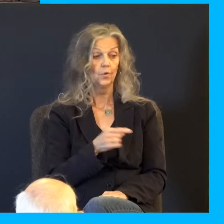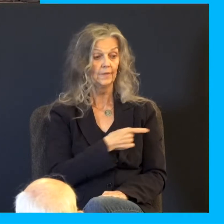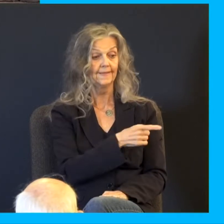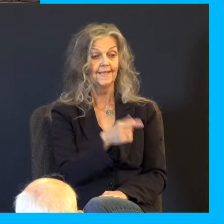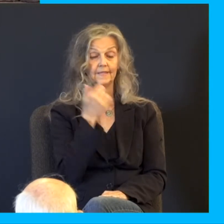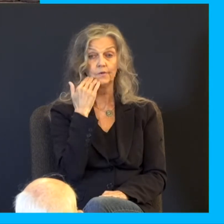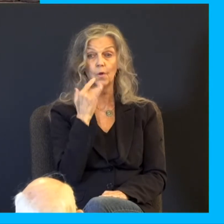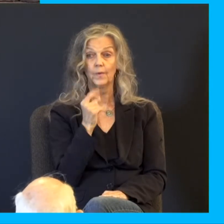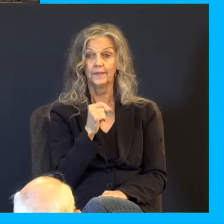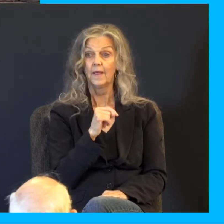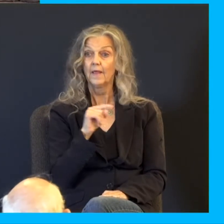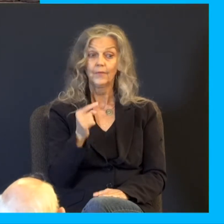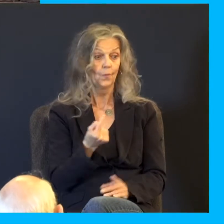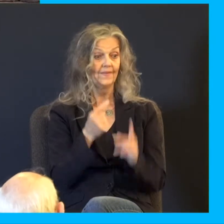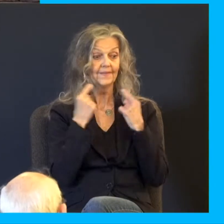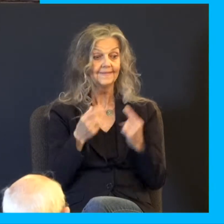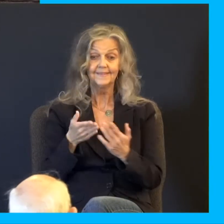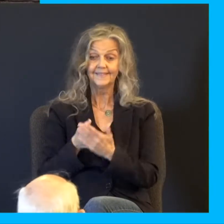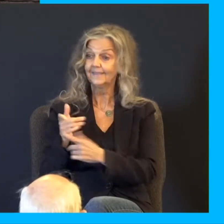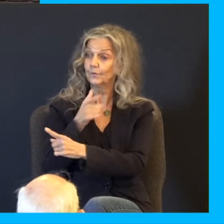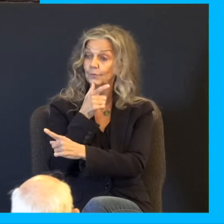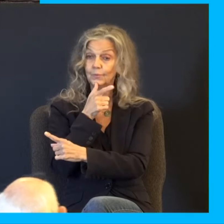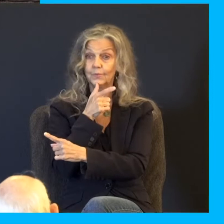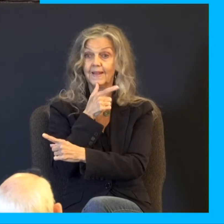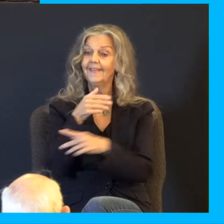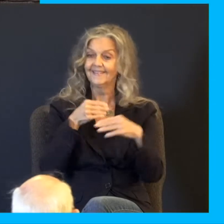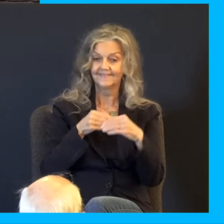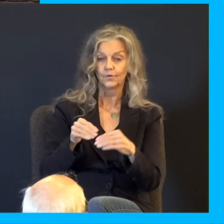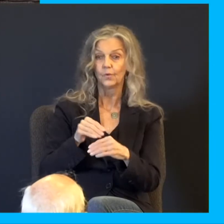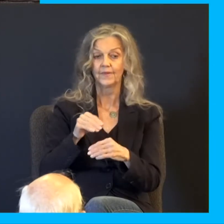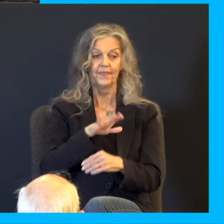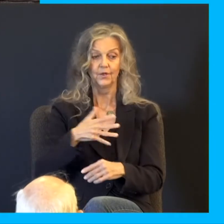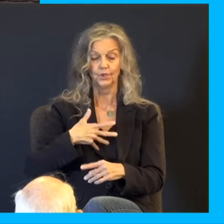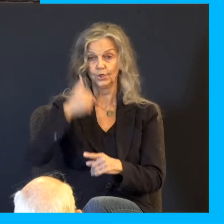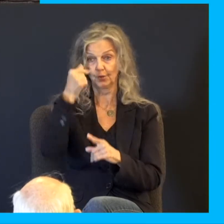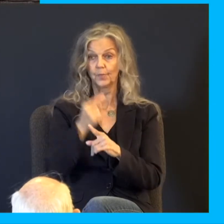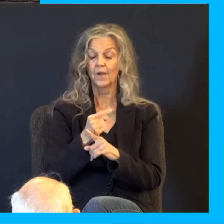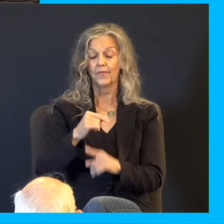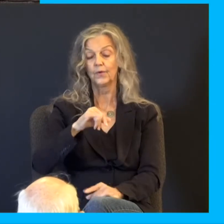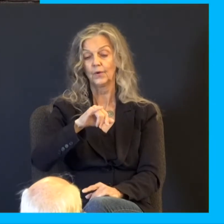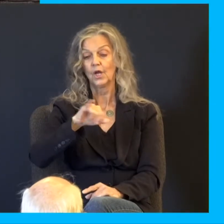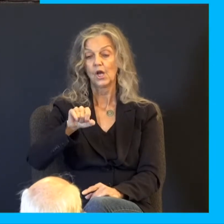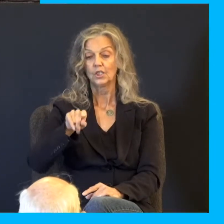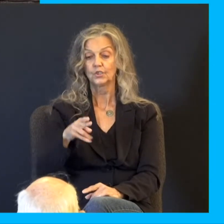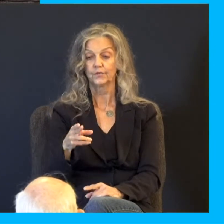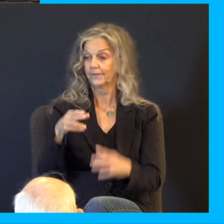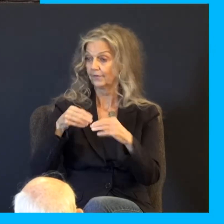one they sinned against, to send them to Egypt, that put them in the room with him. Everybody follow me? Of all people that know, they're telling the guy they sinned against and sold that